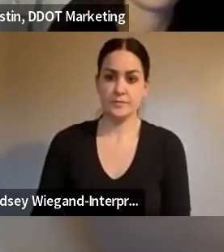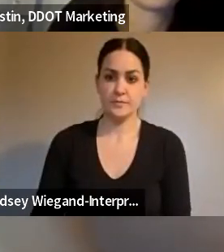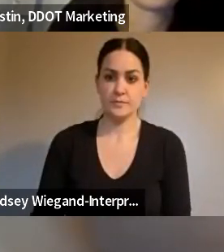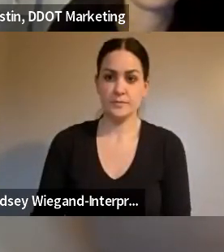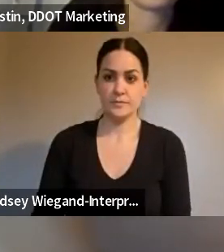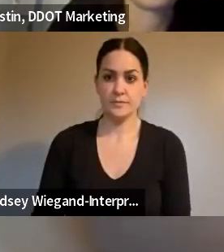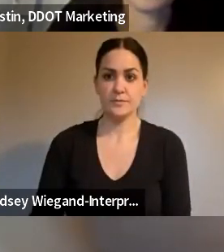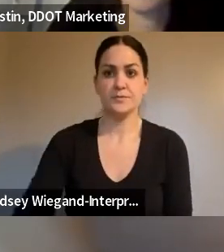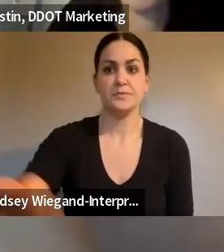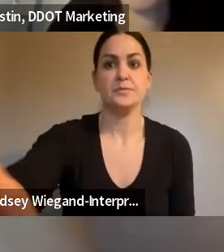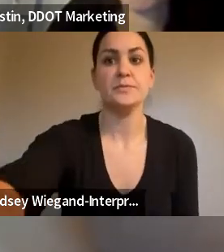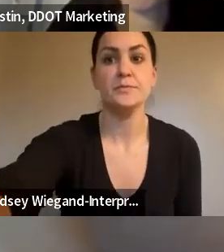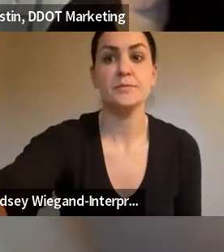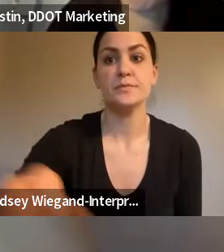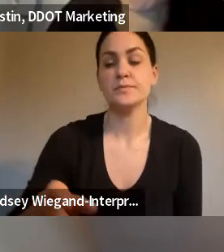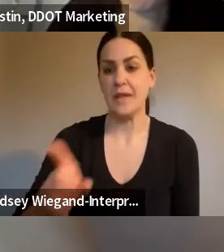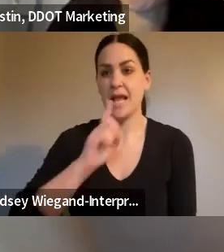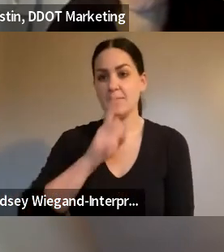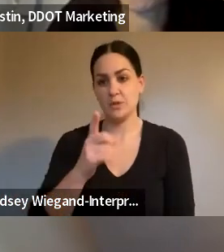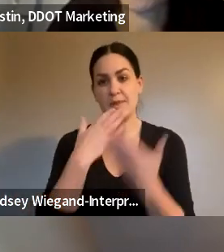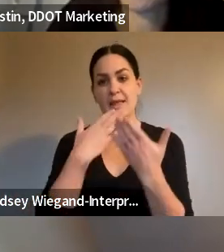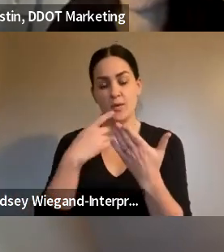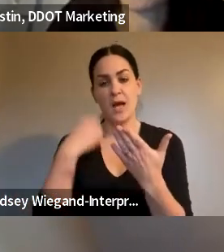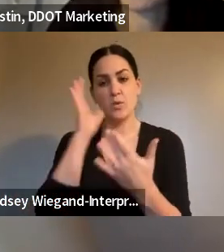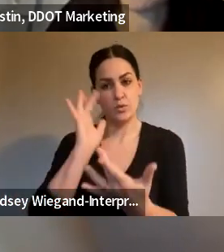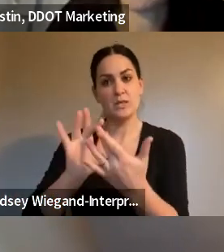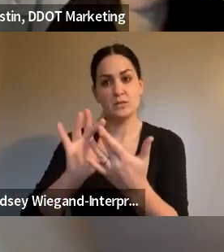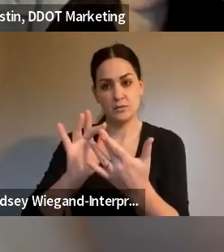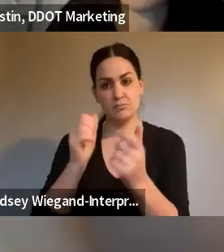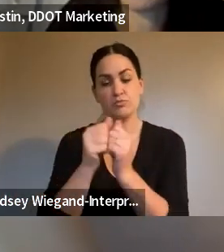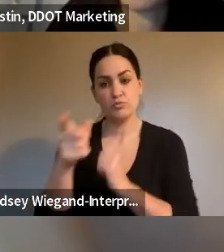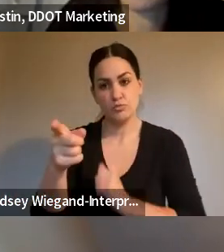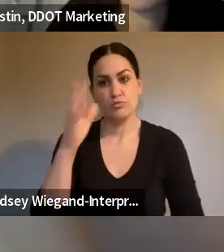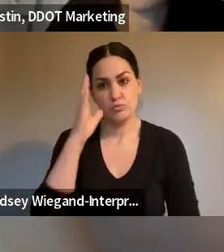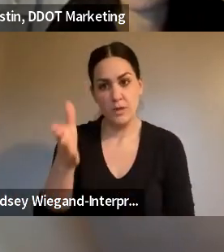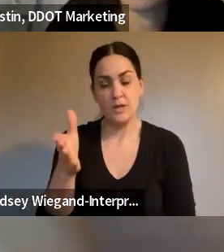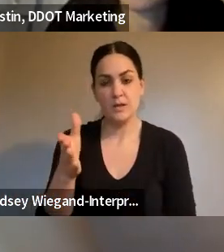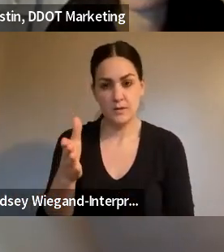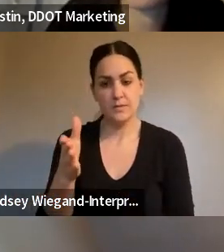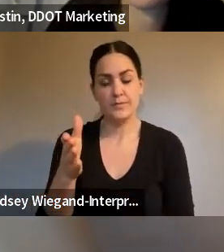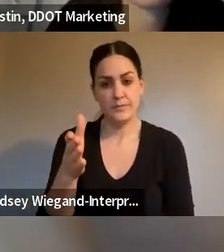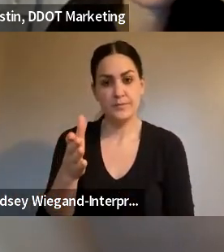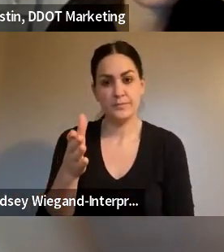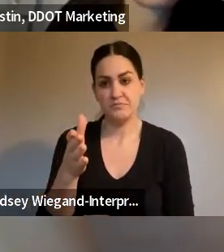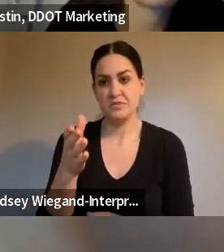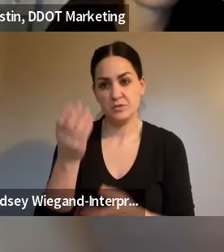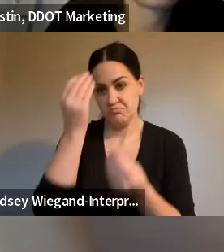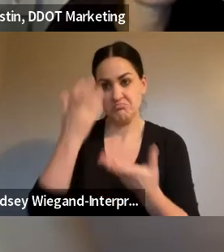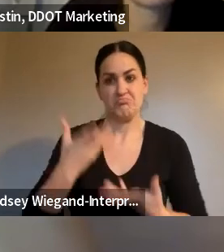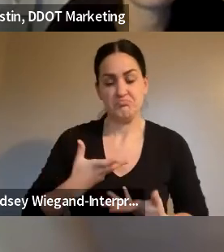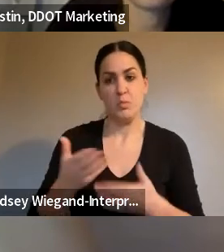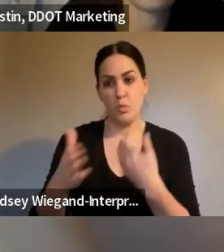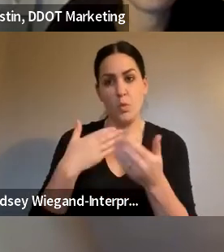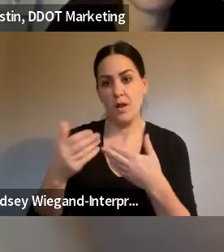Absolutely. Thank you. Yeah, I'll definitely reach out and get in touch with you and we'll give me whatever information you